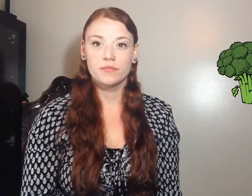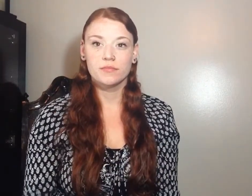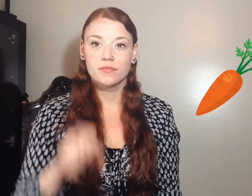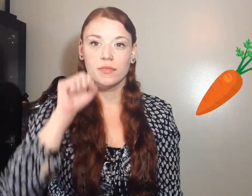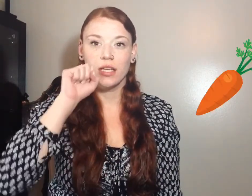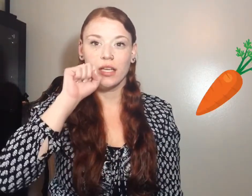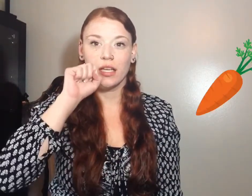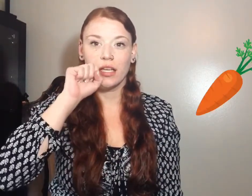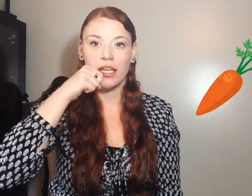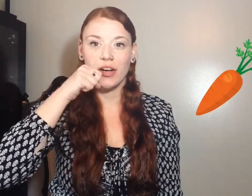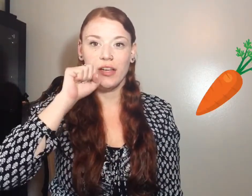Carrot.